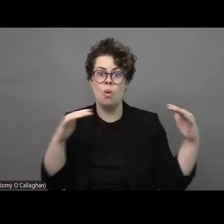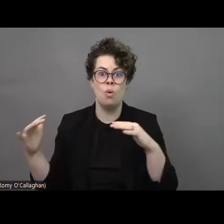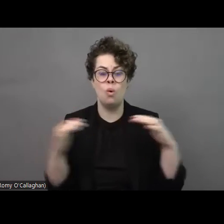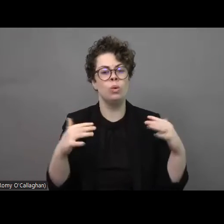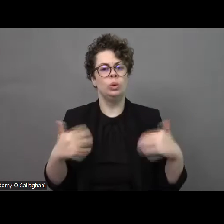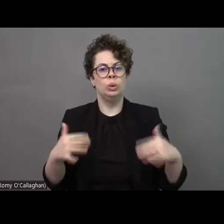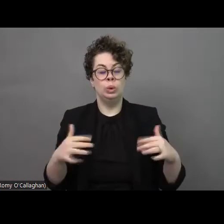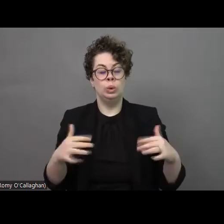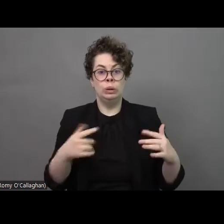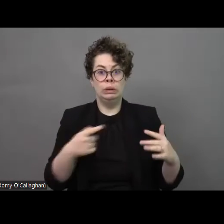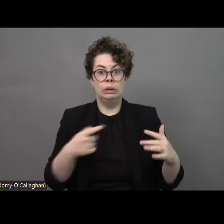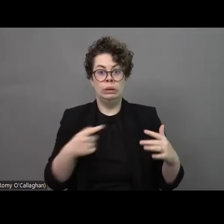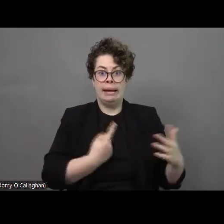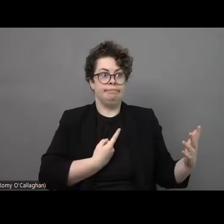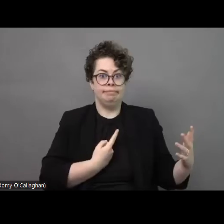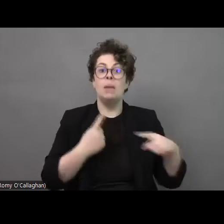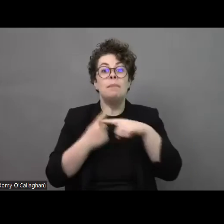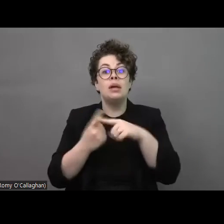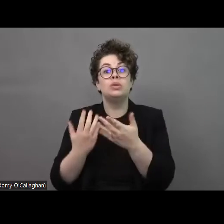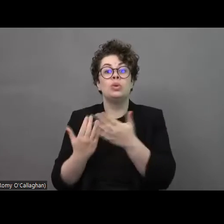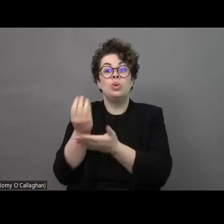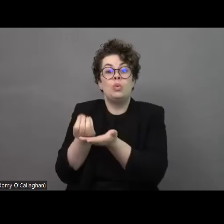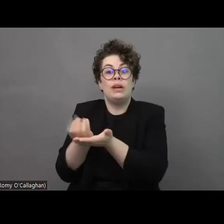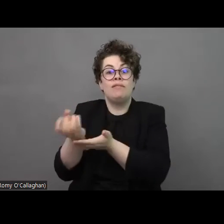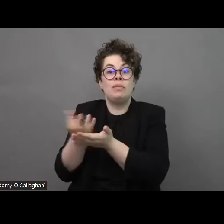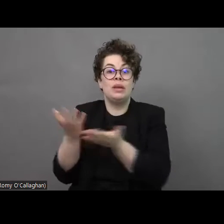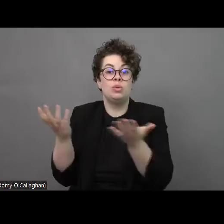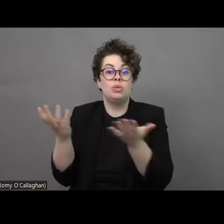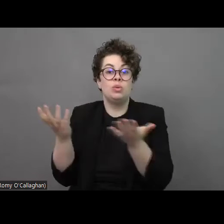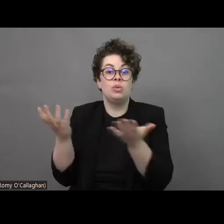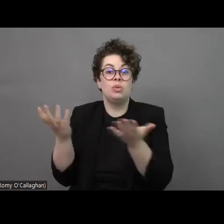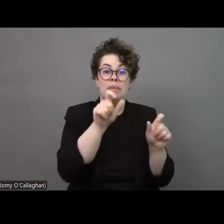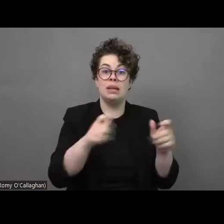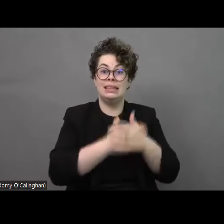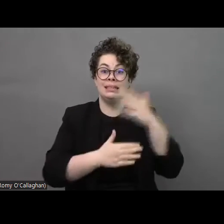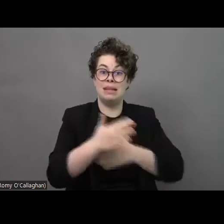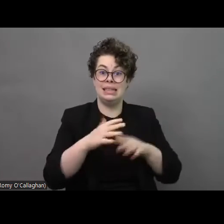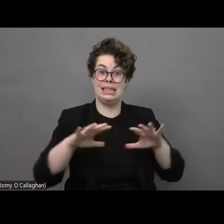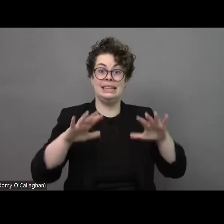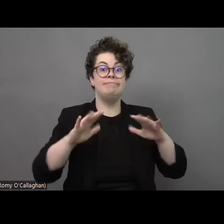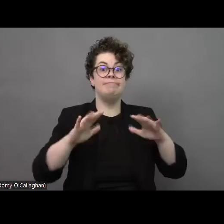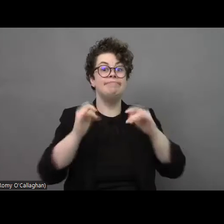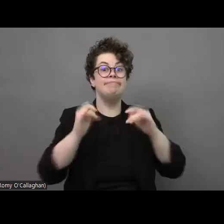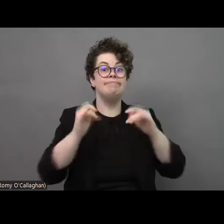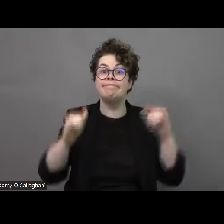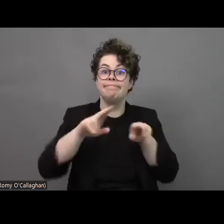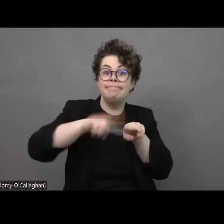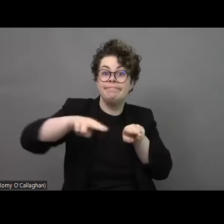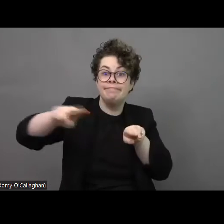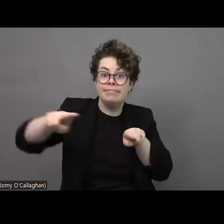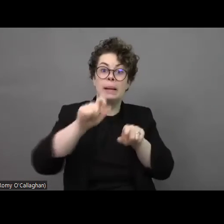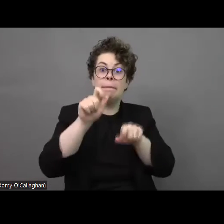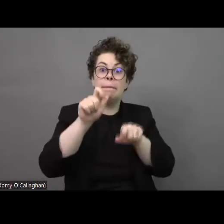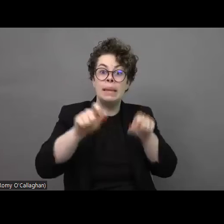receiving reports of persons with disabilities being left behind in institutions as people flee from the